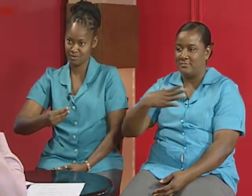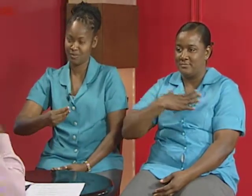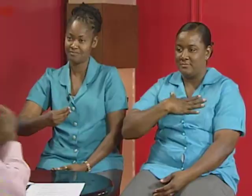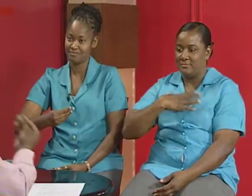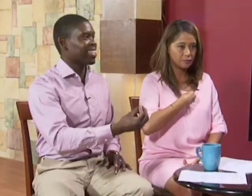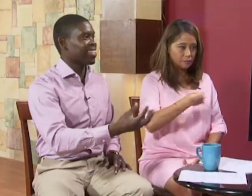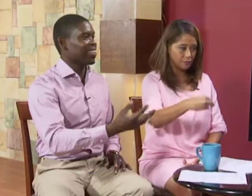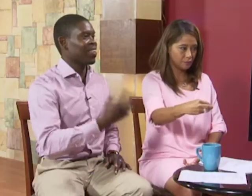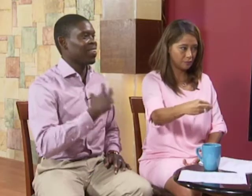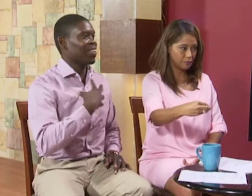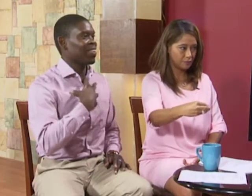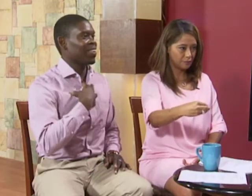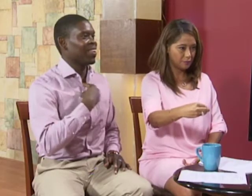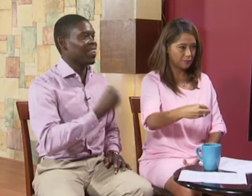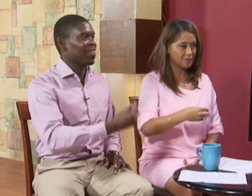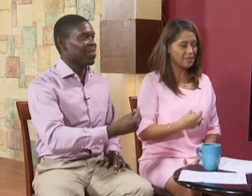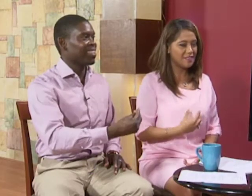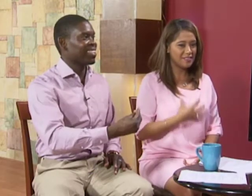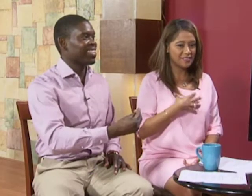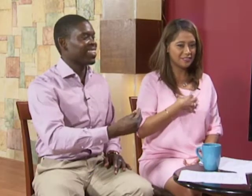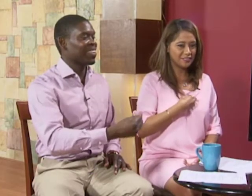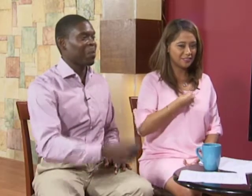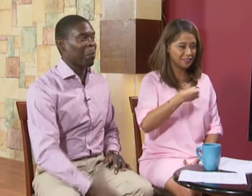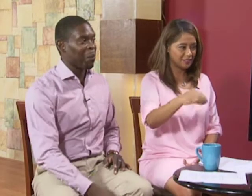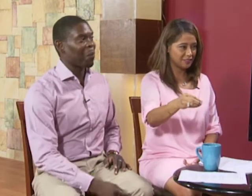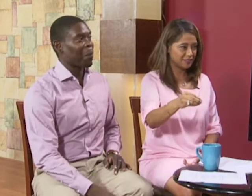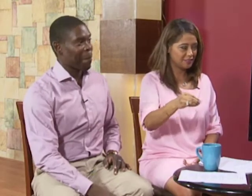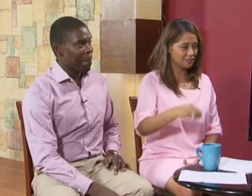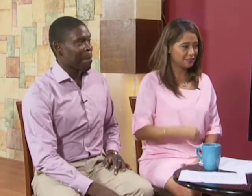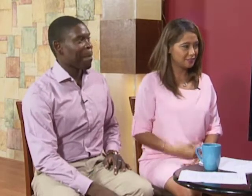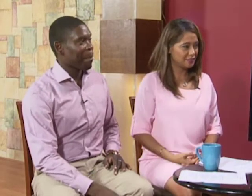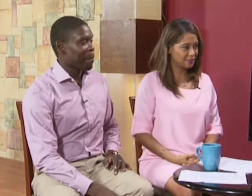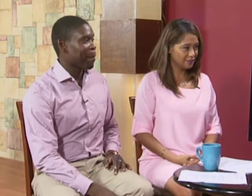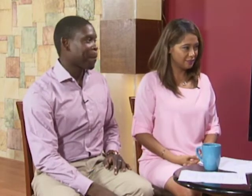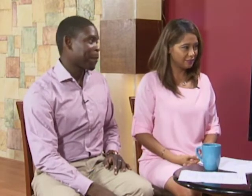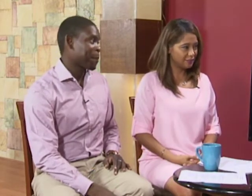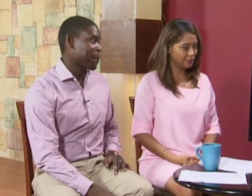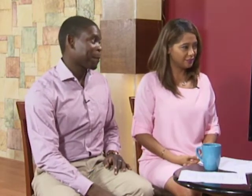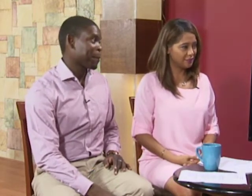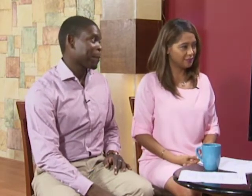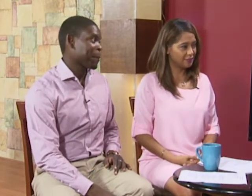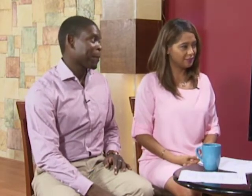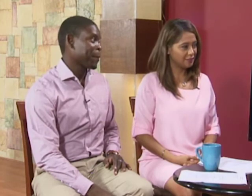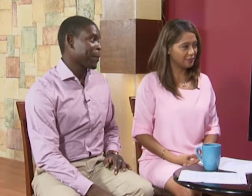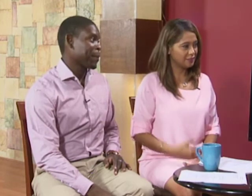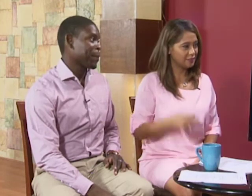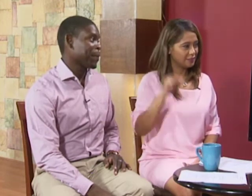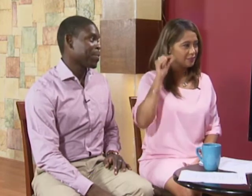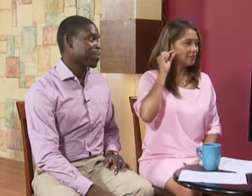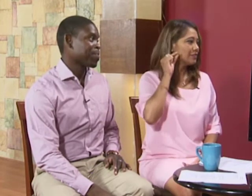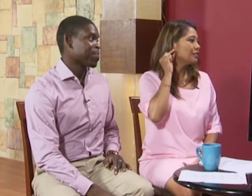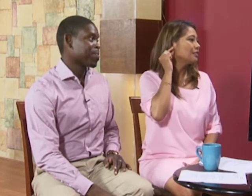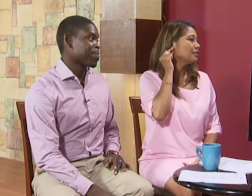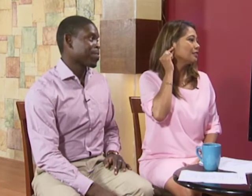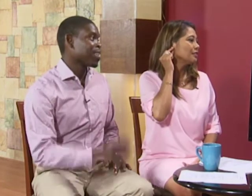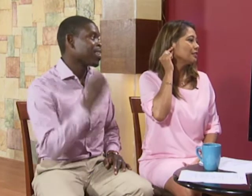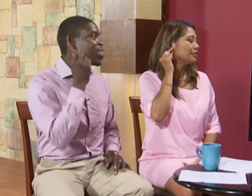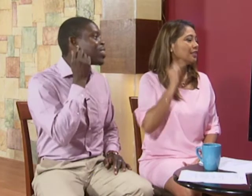and if you we want to go a little more for gold just do the g again imagine it's that there's an